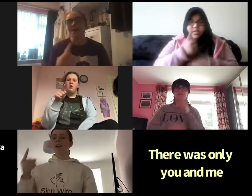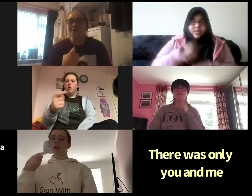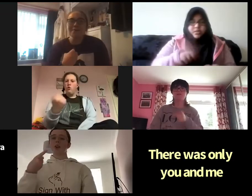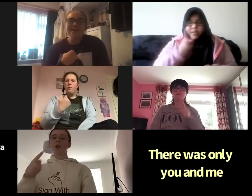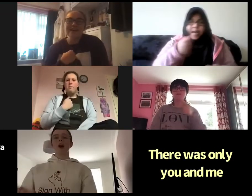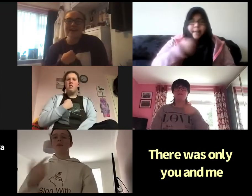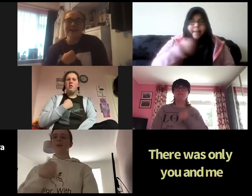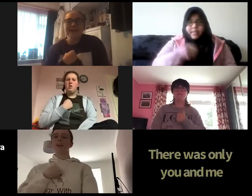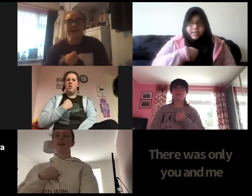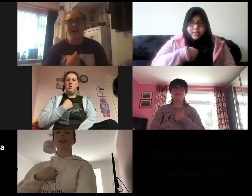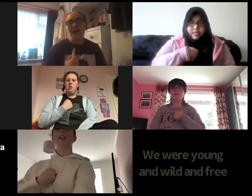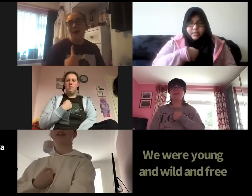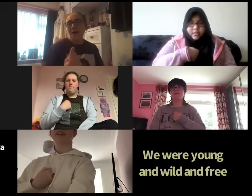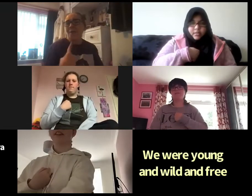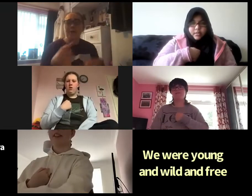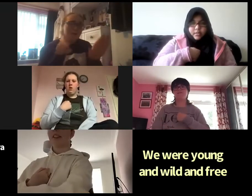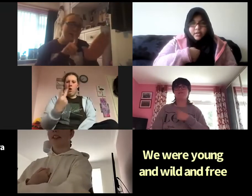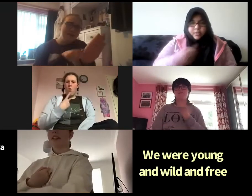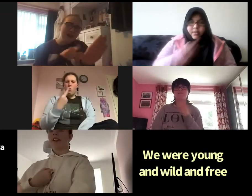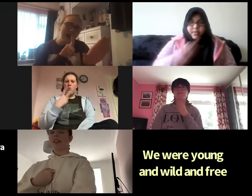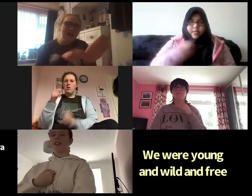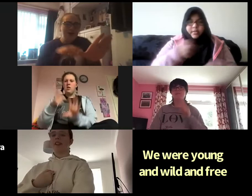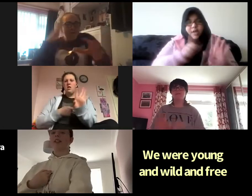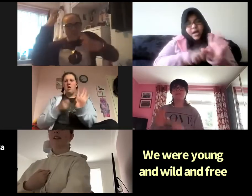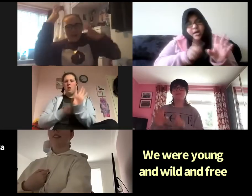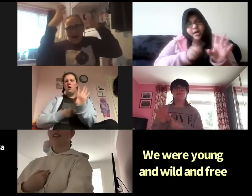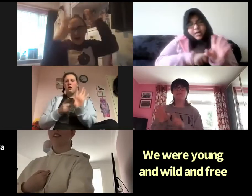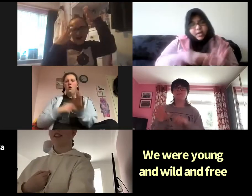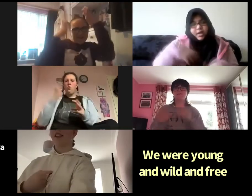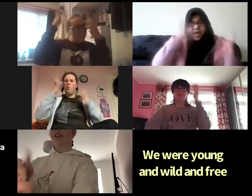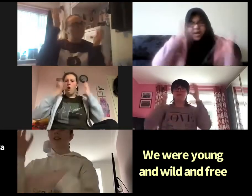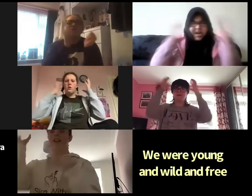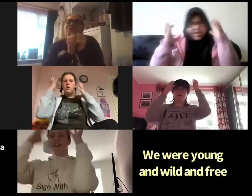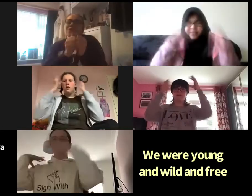and me We were young and wild and free